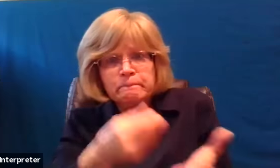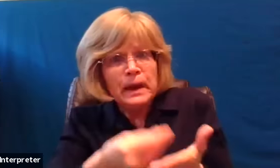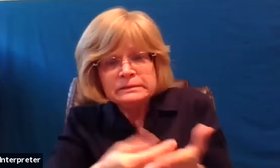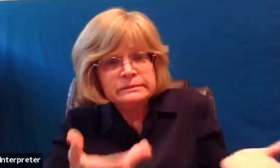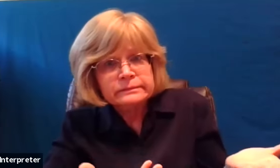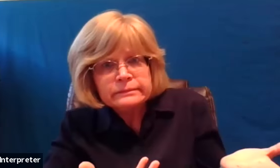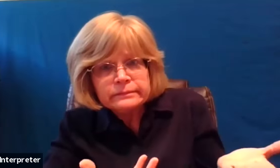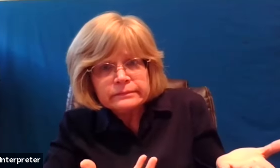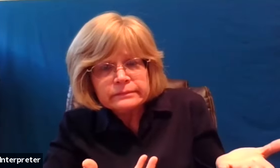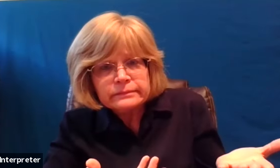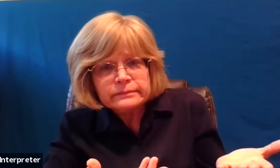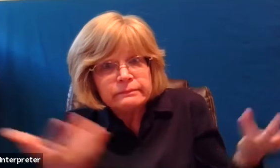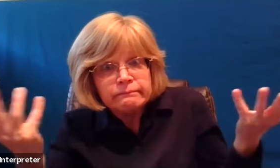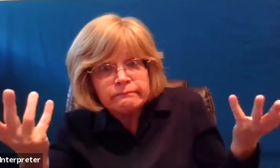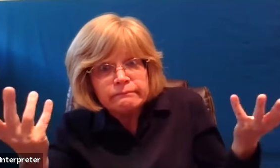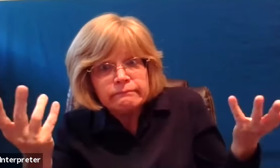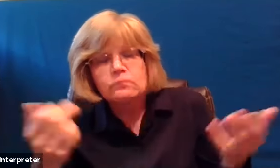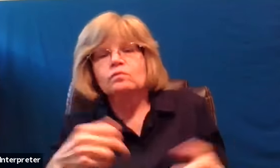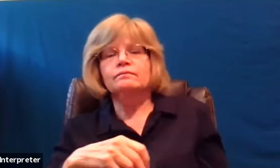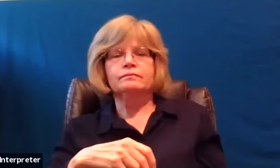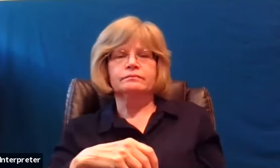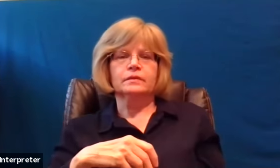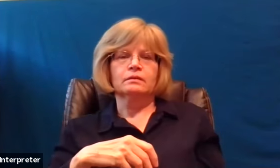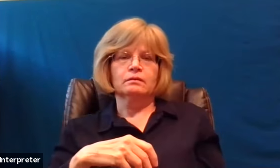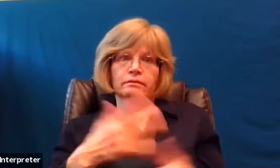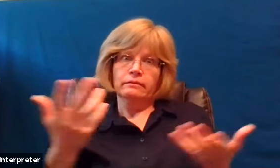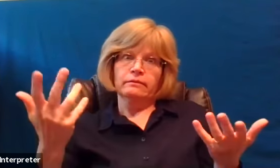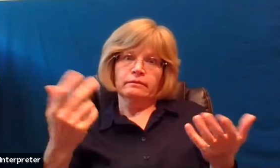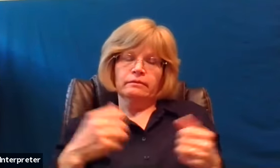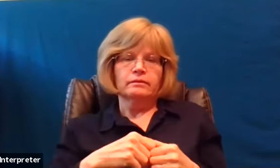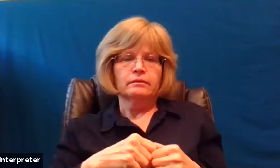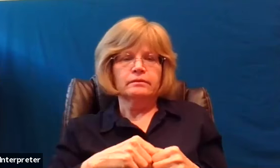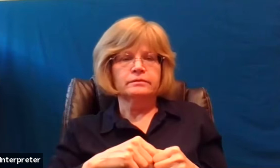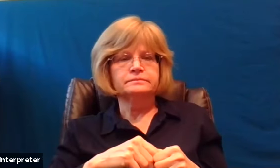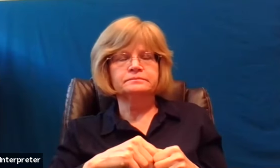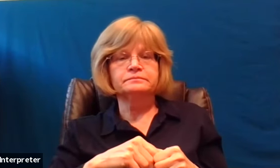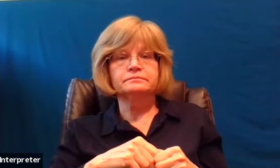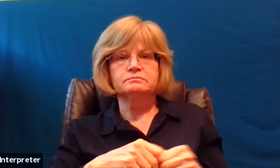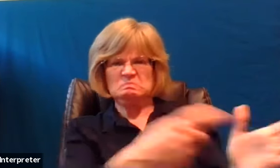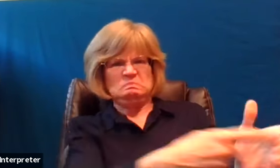case he's freed from repaying everything we know that he doesn't need the money yet he demands it anyway